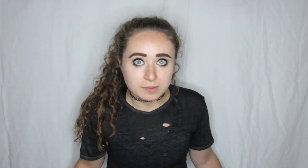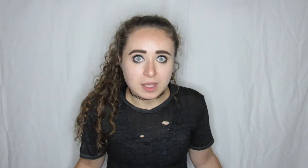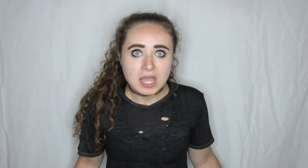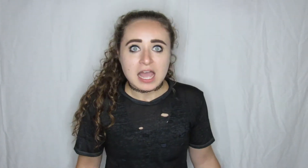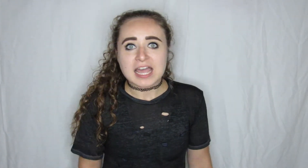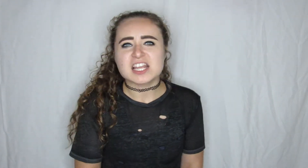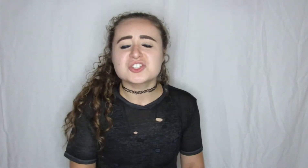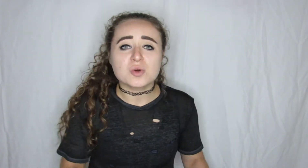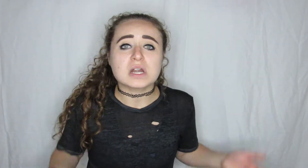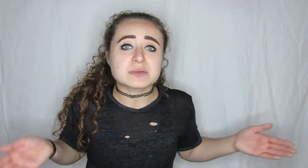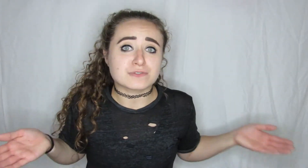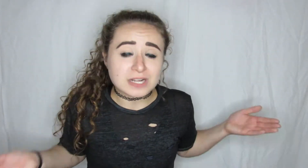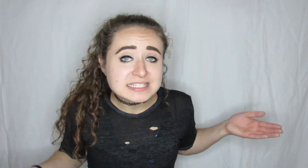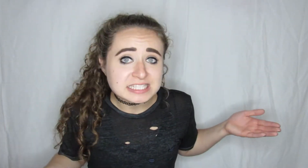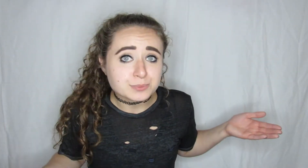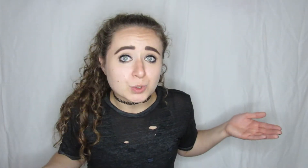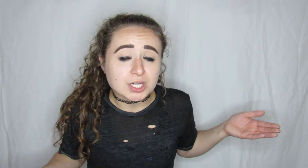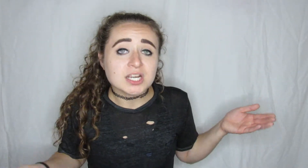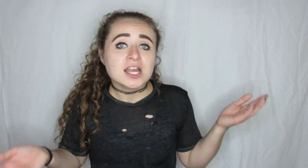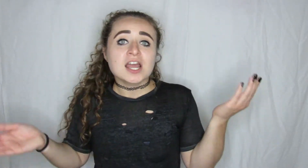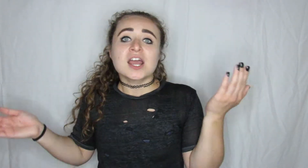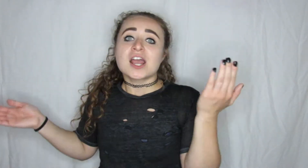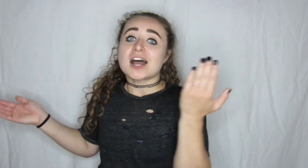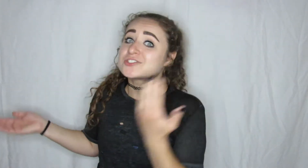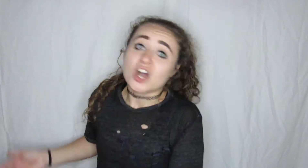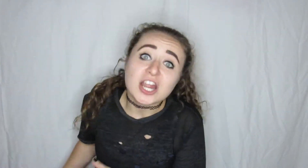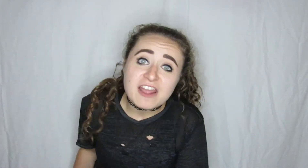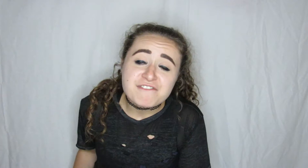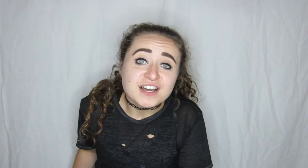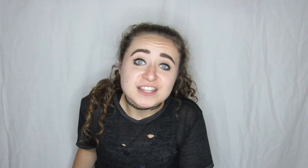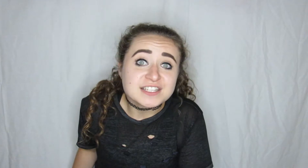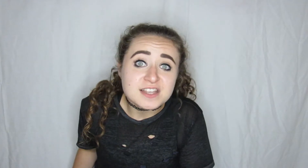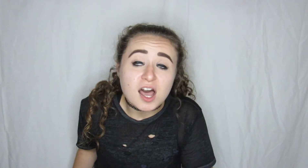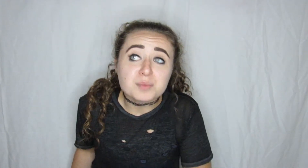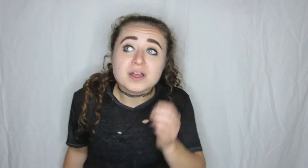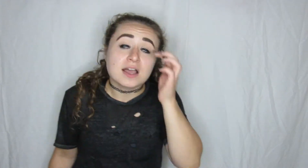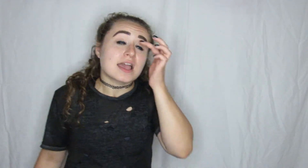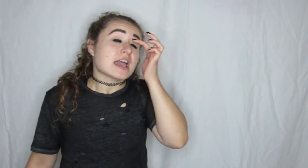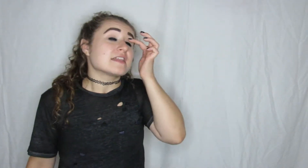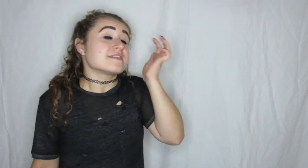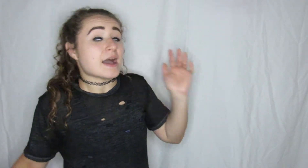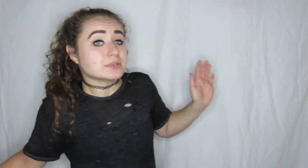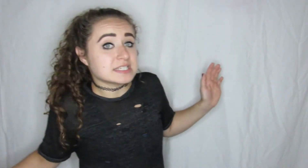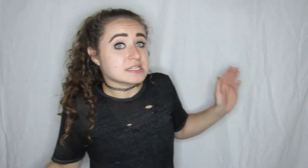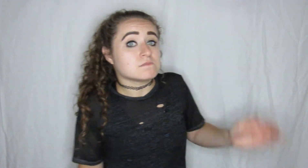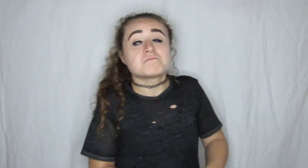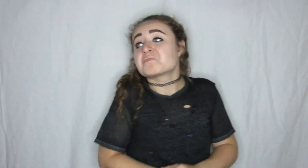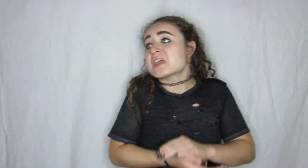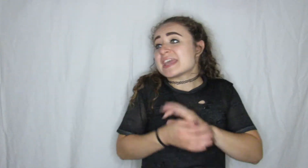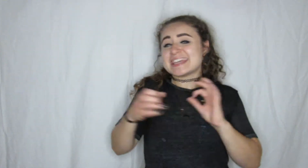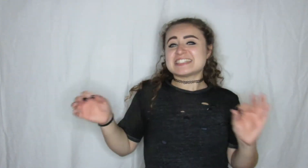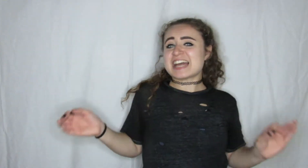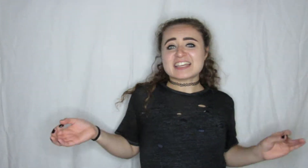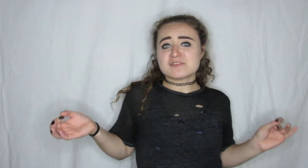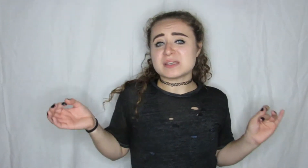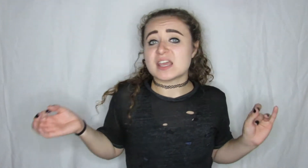I guess you don't want to be friends anymore sorry I fucked things up and that was it he did not give me